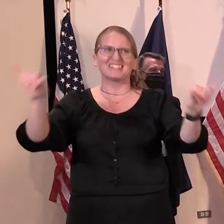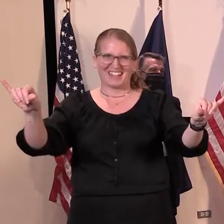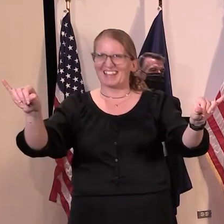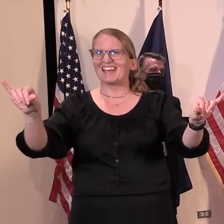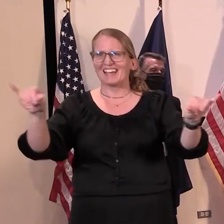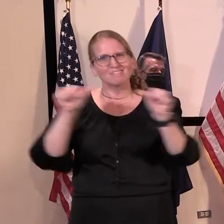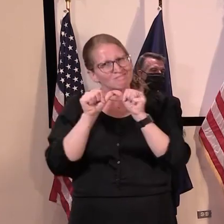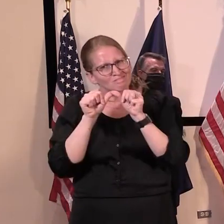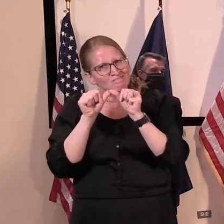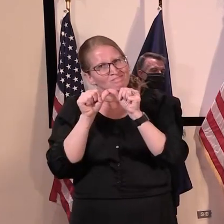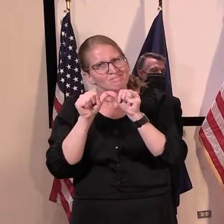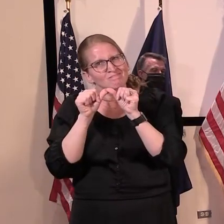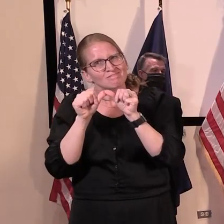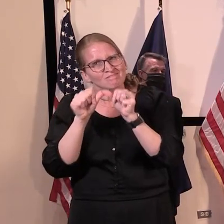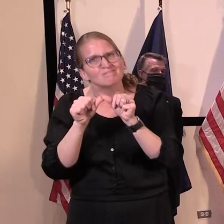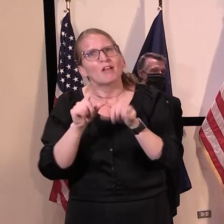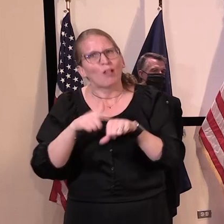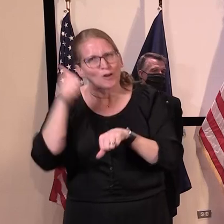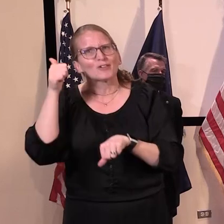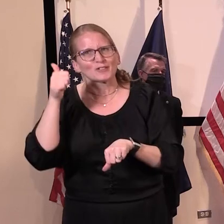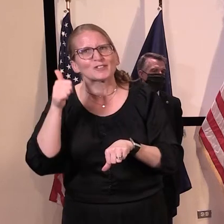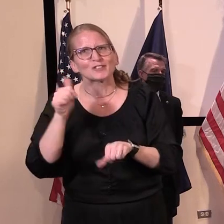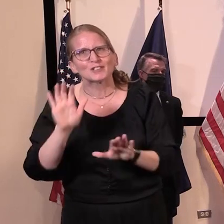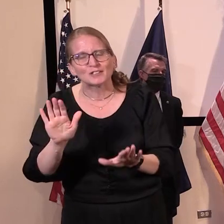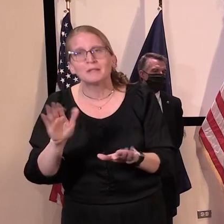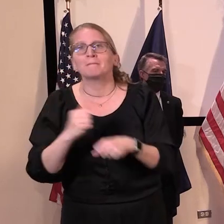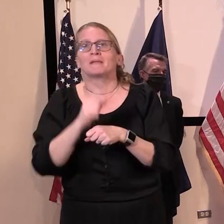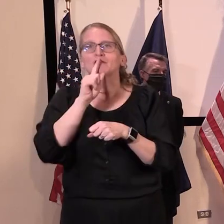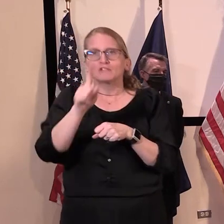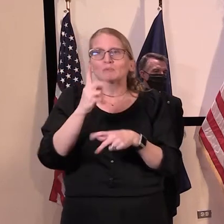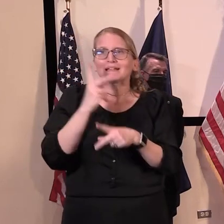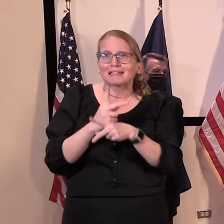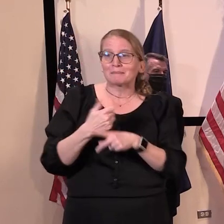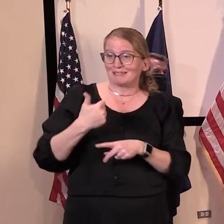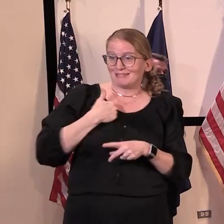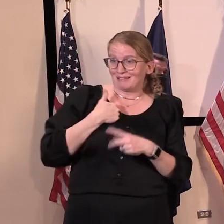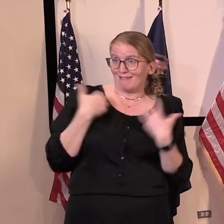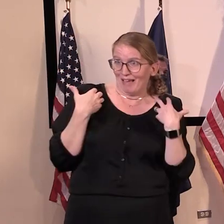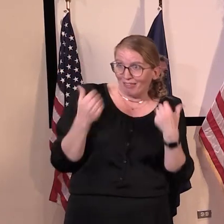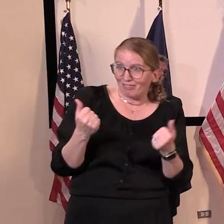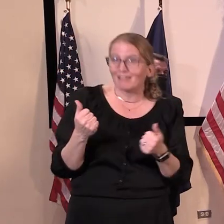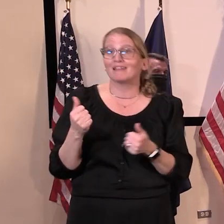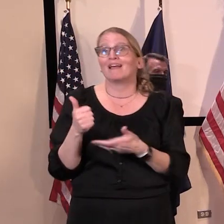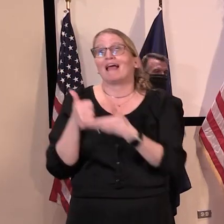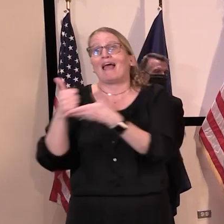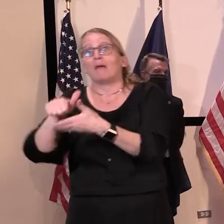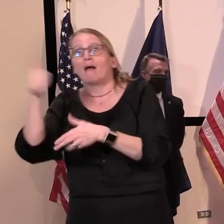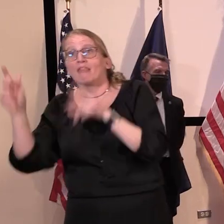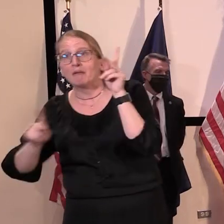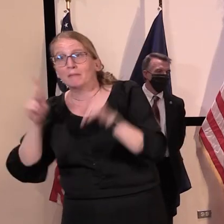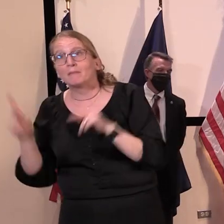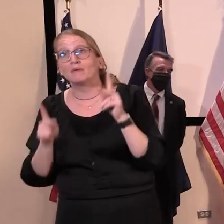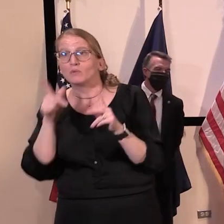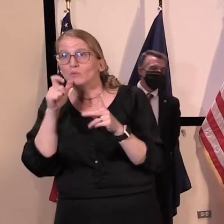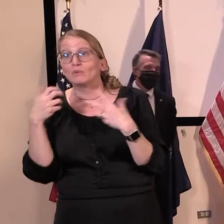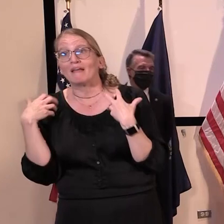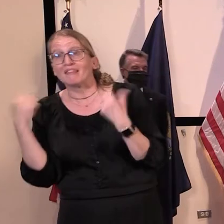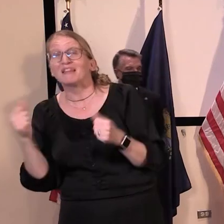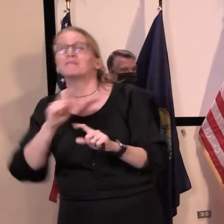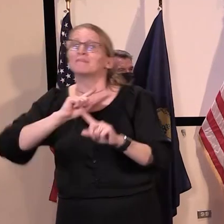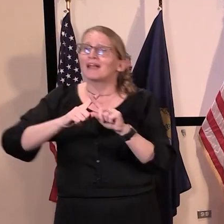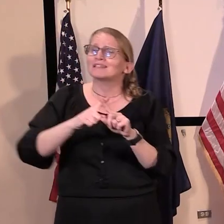important social distancing track for the benefit of our neighbors, but particularly for the benefit of those who are most at risk.